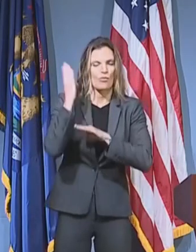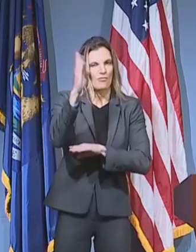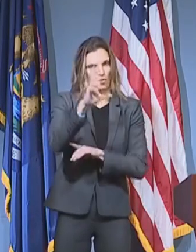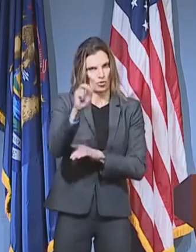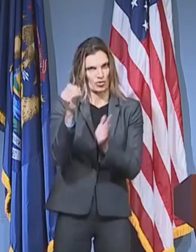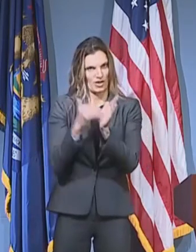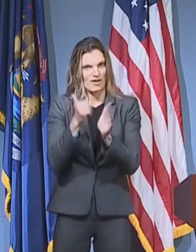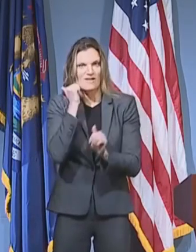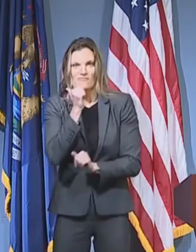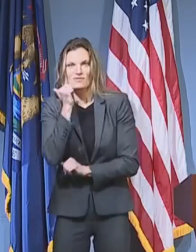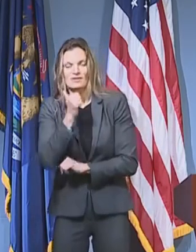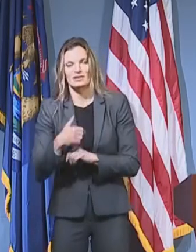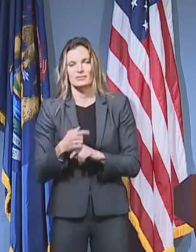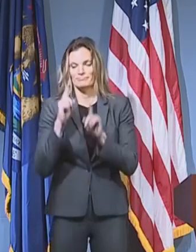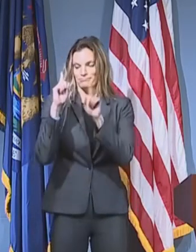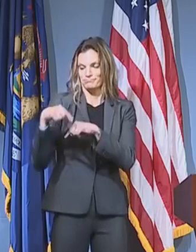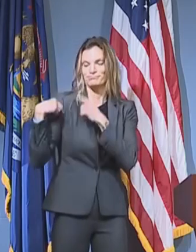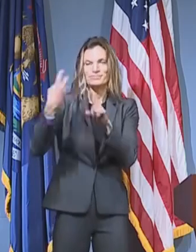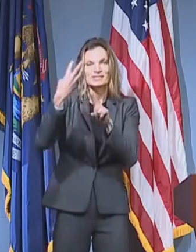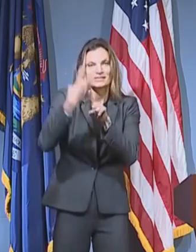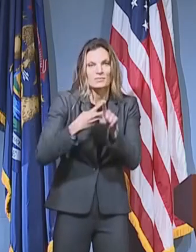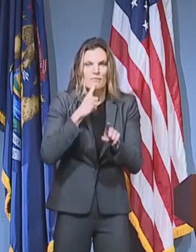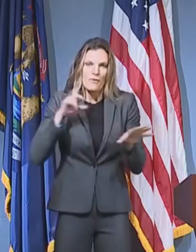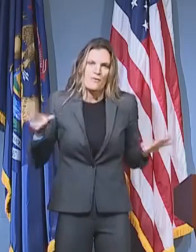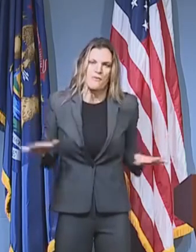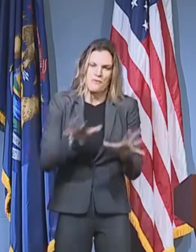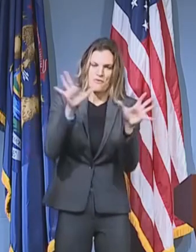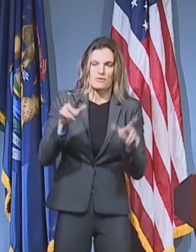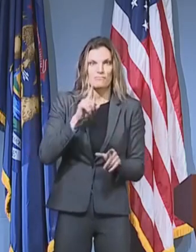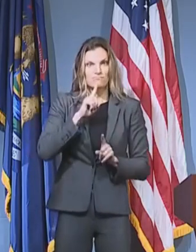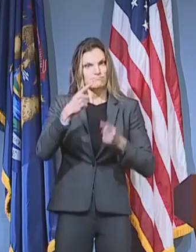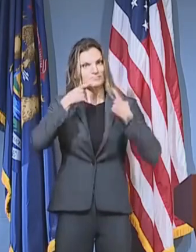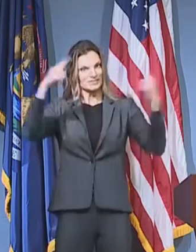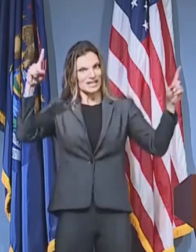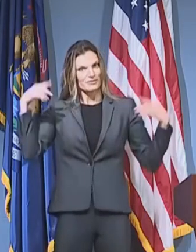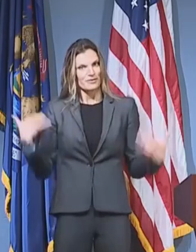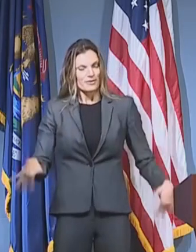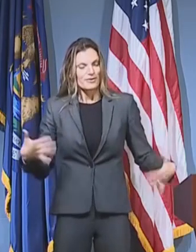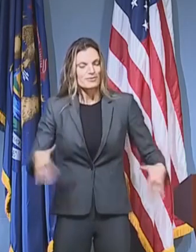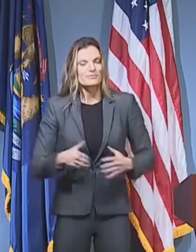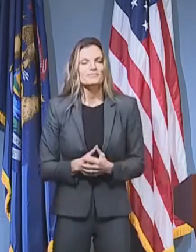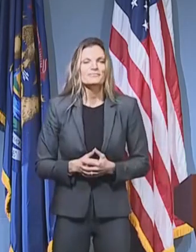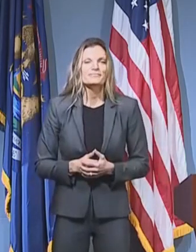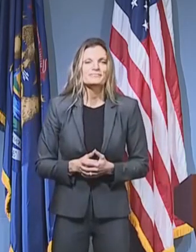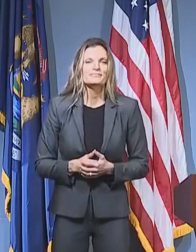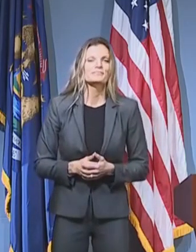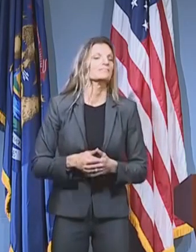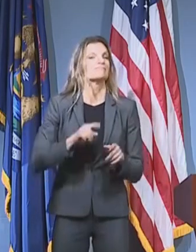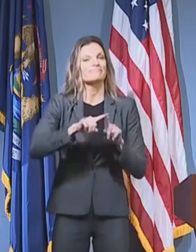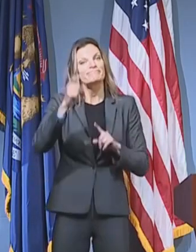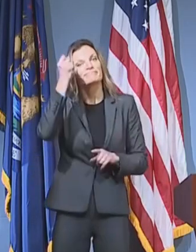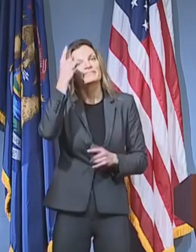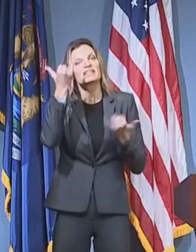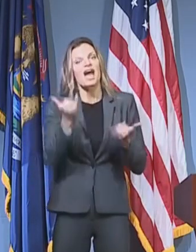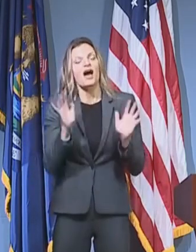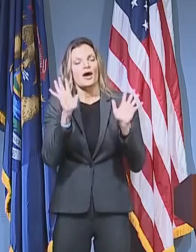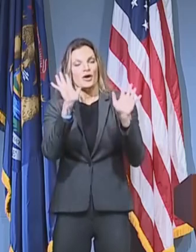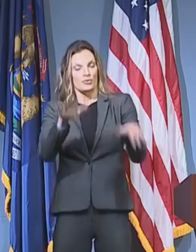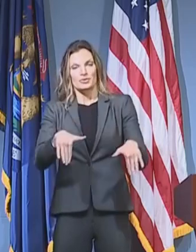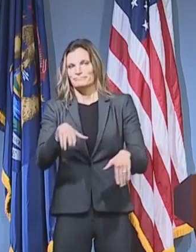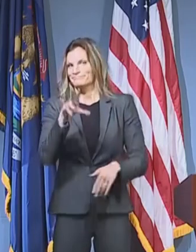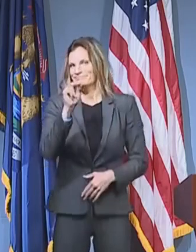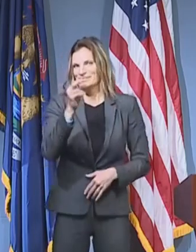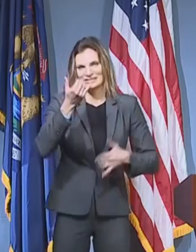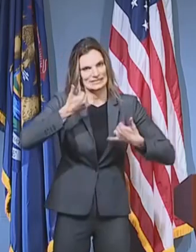aggressive action that we have taken over the last six months is working but as always we've got to remain vigilant and that